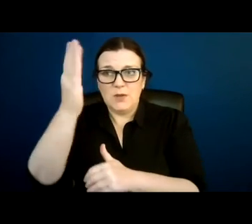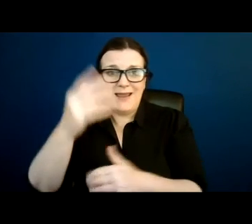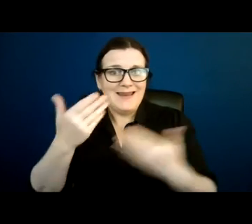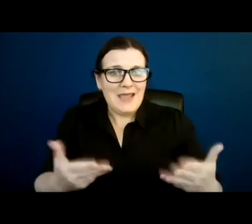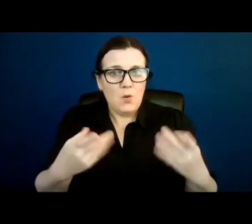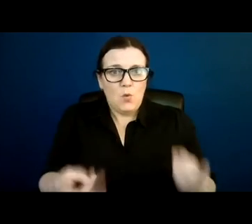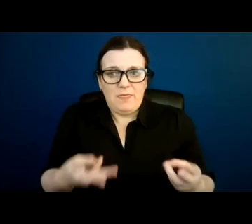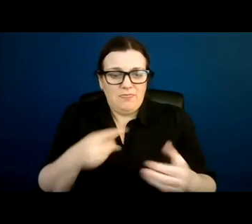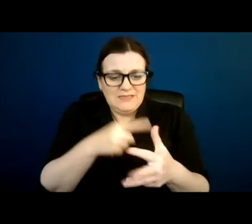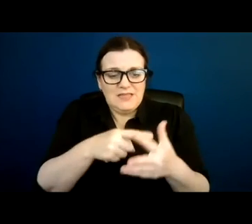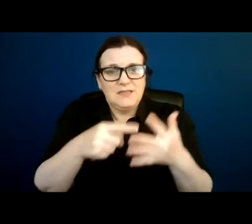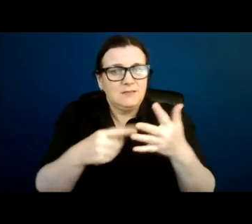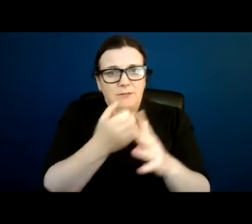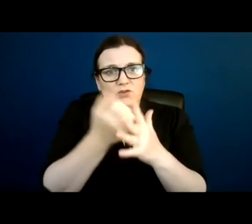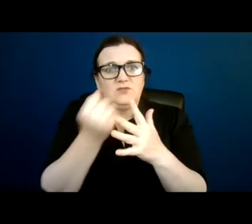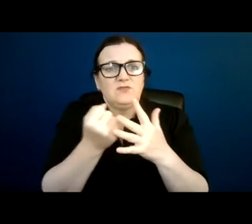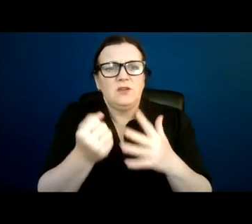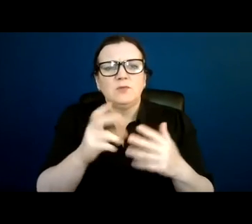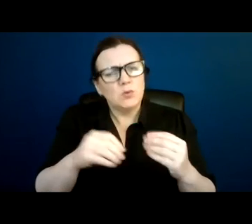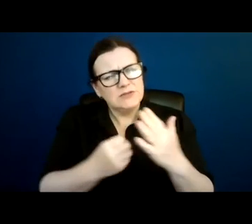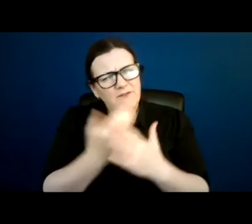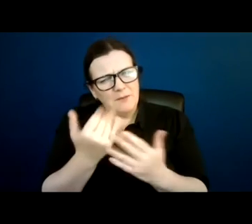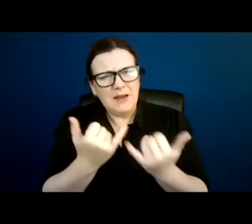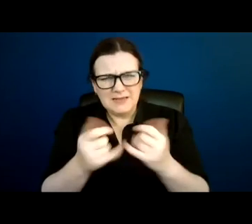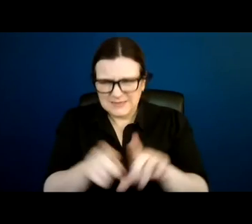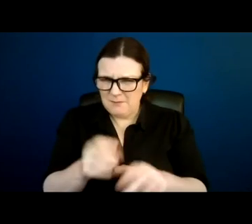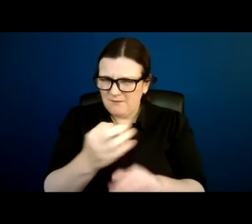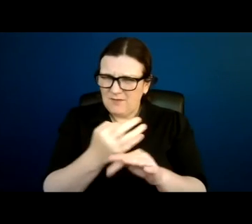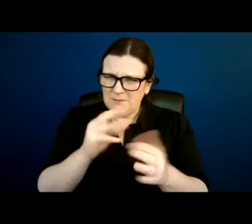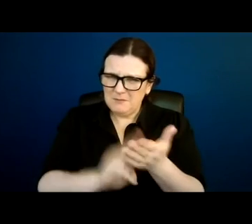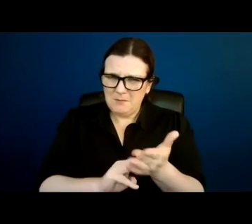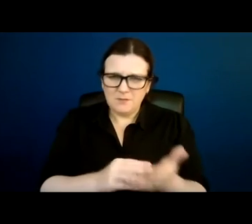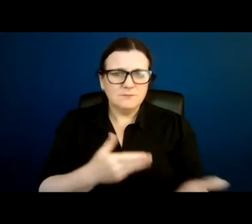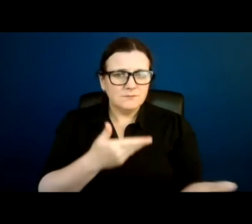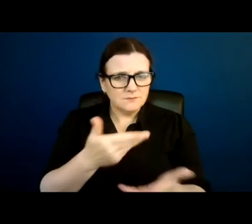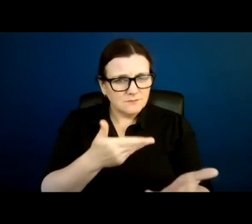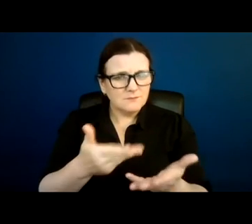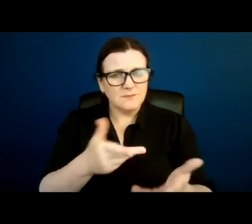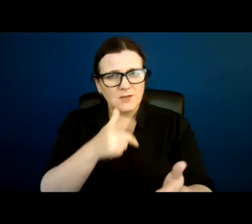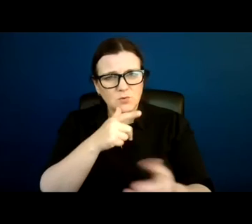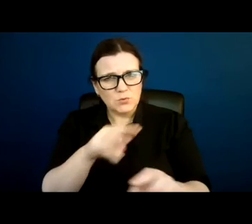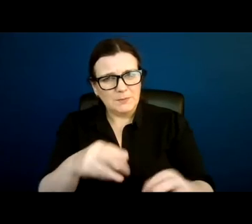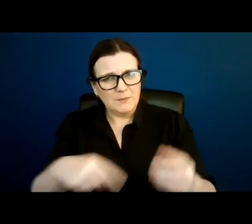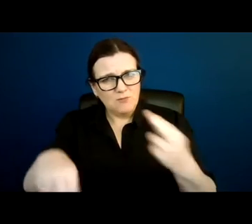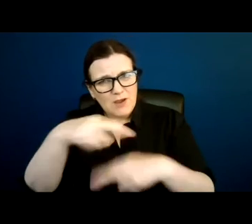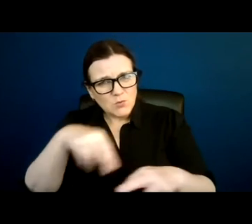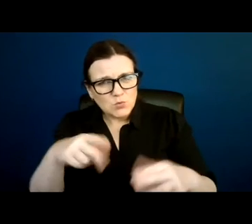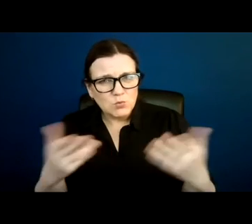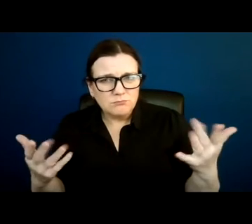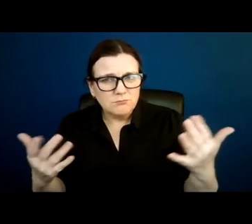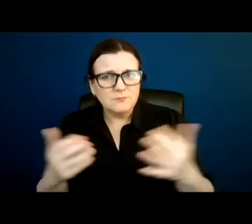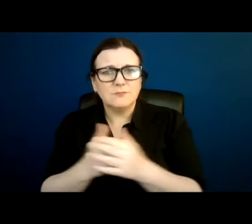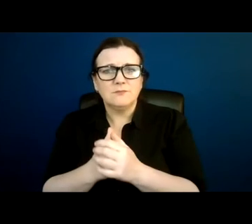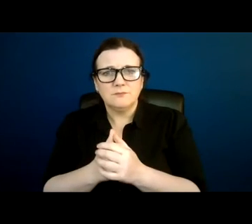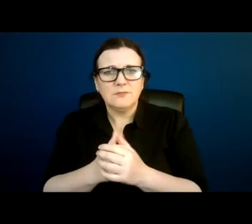that, but you develop like you do with the family. You talk with the people around you, and then you come to